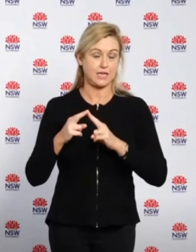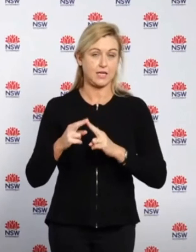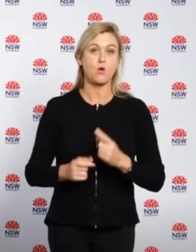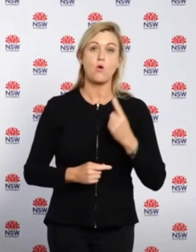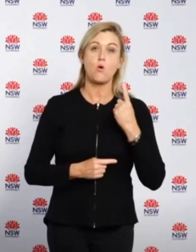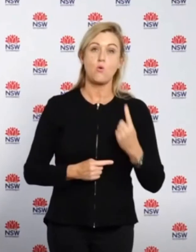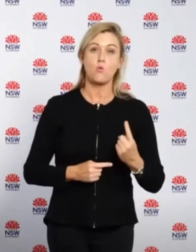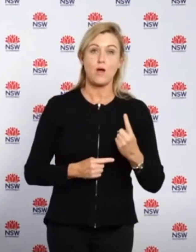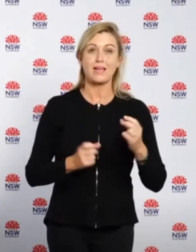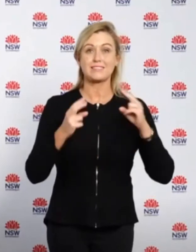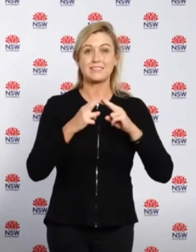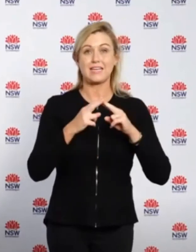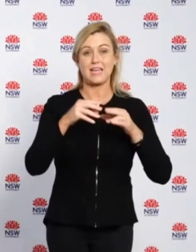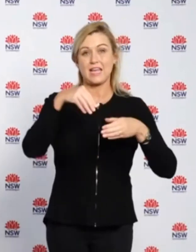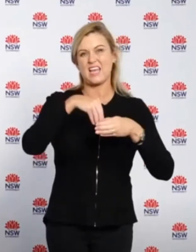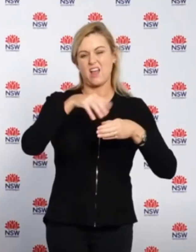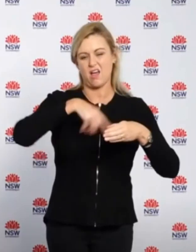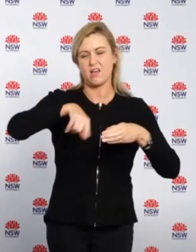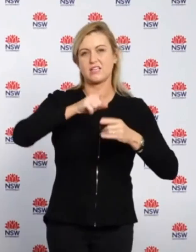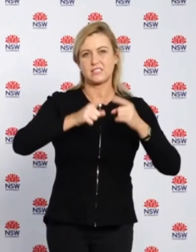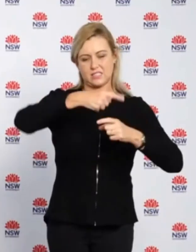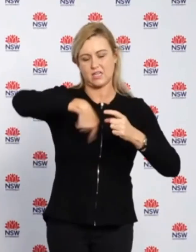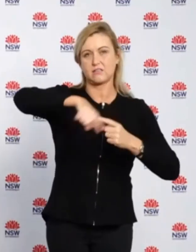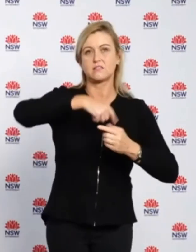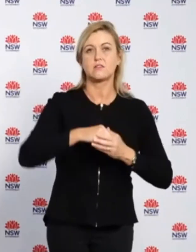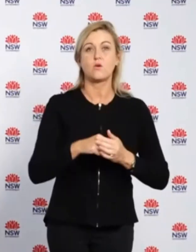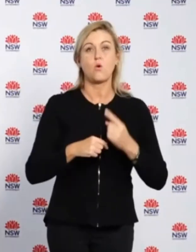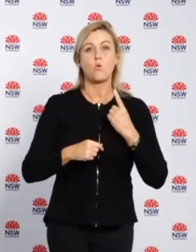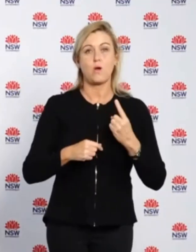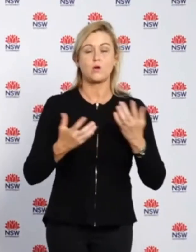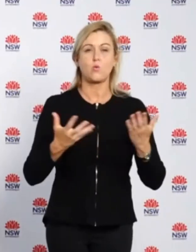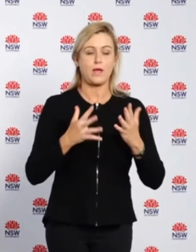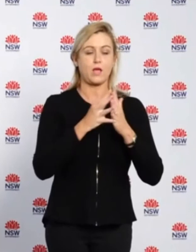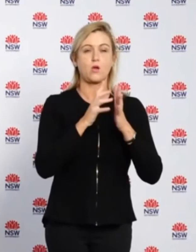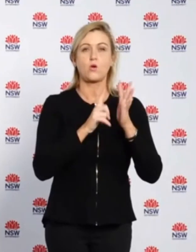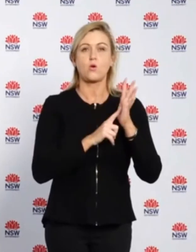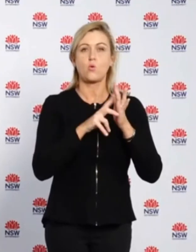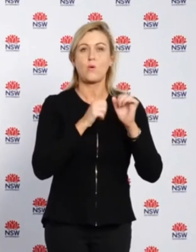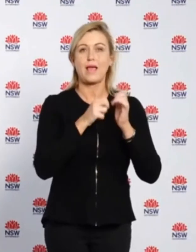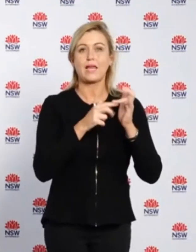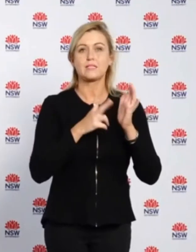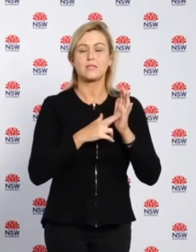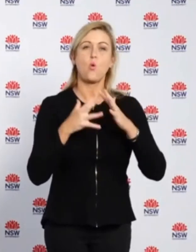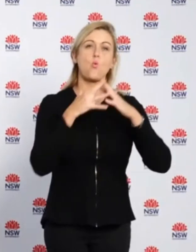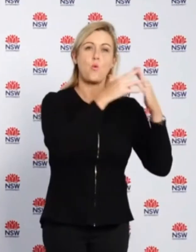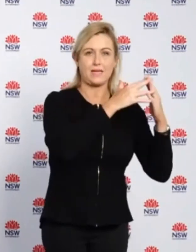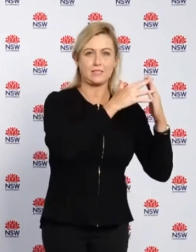person from Sydney's inner city area and one person was from Wellington in western New South Wales.